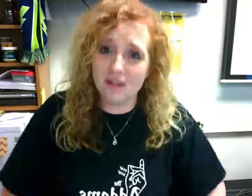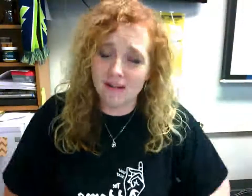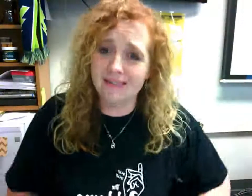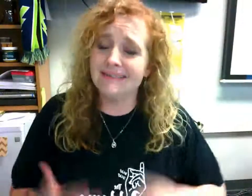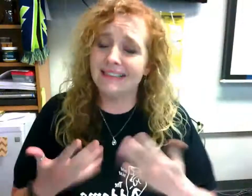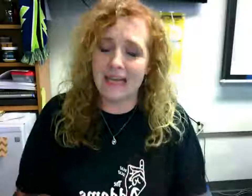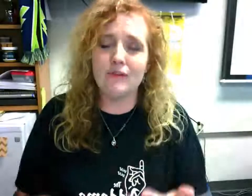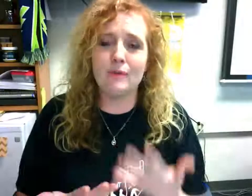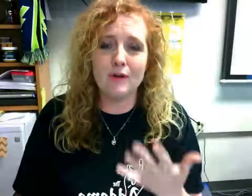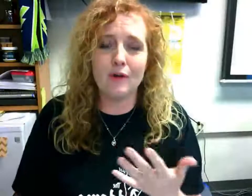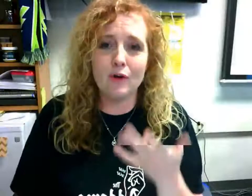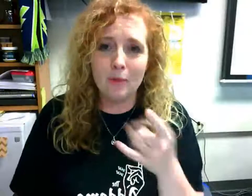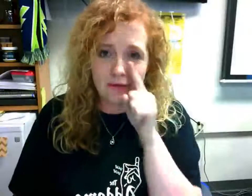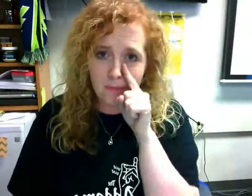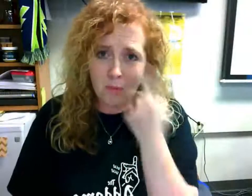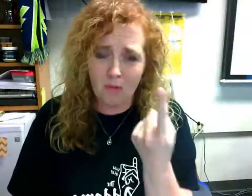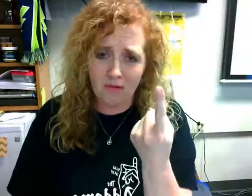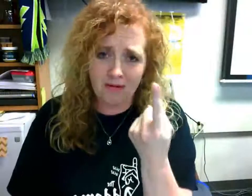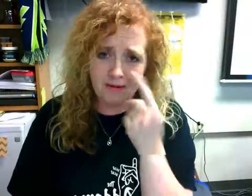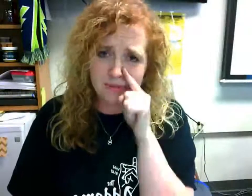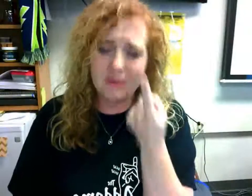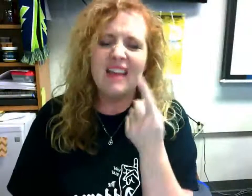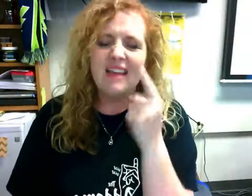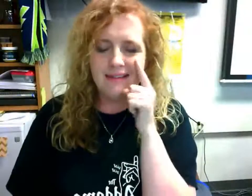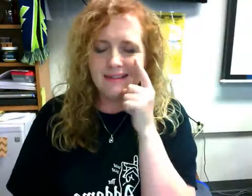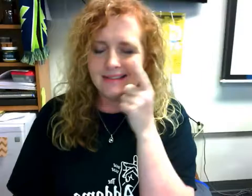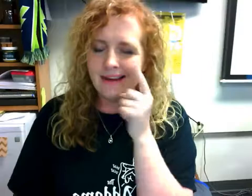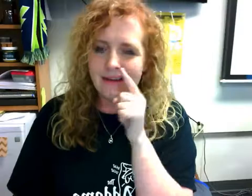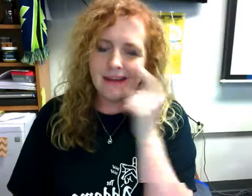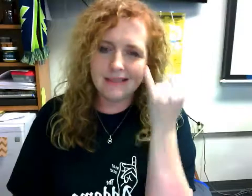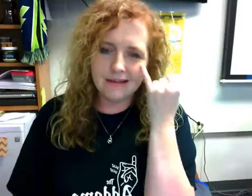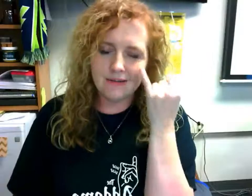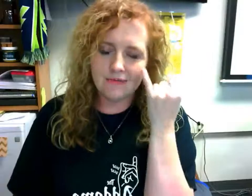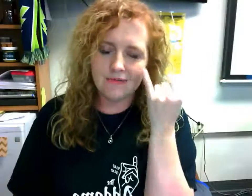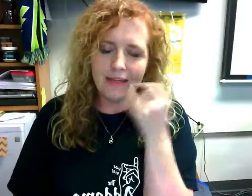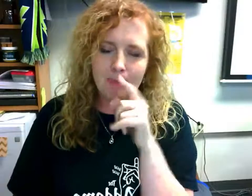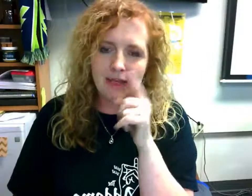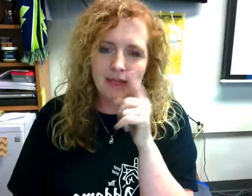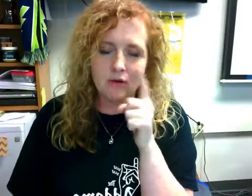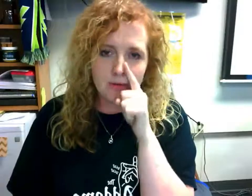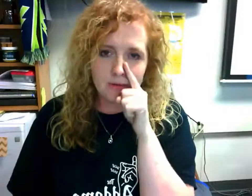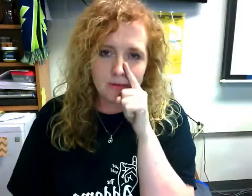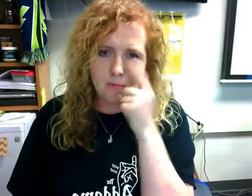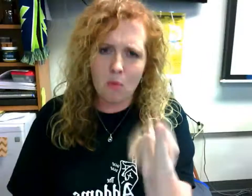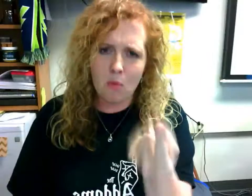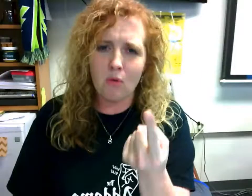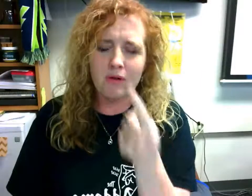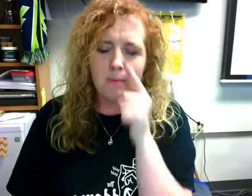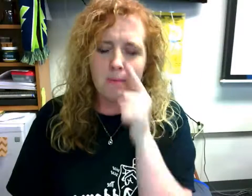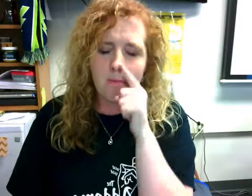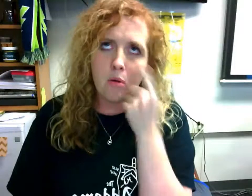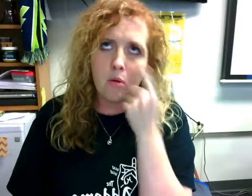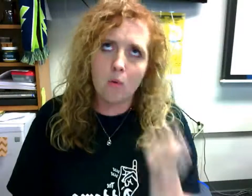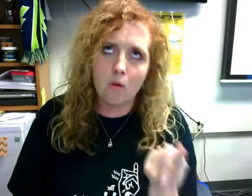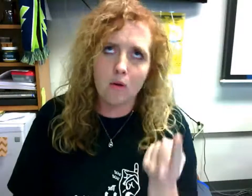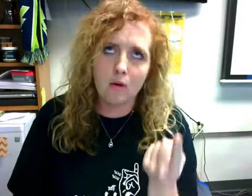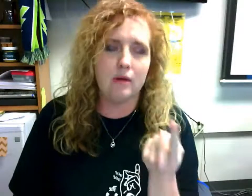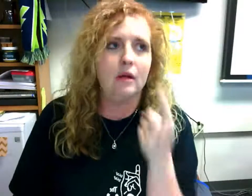upset upset next is bored or dull